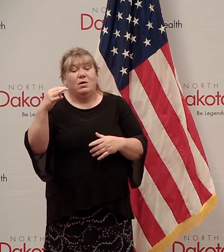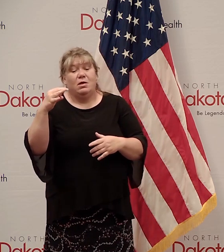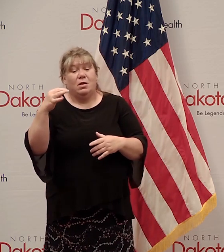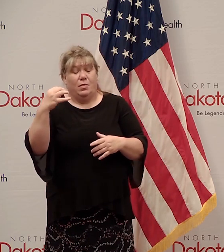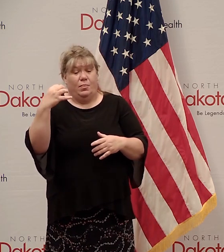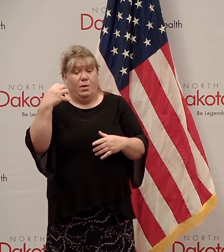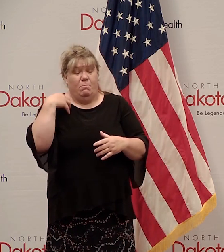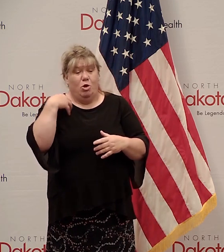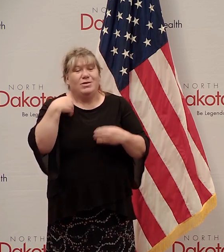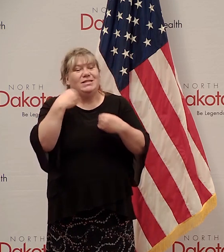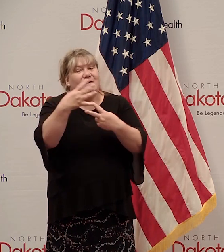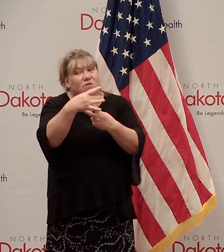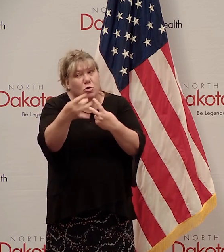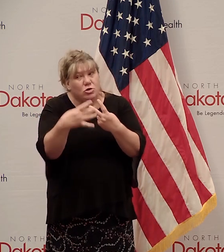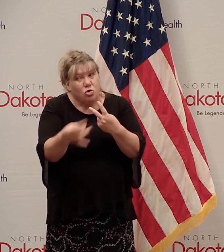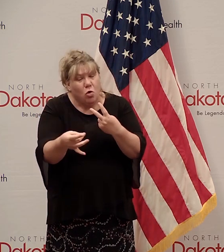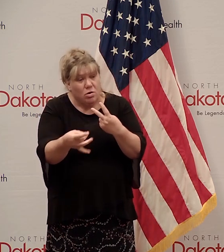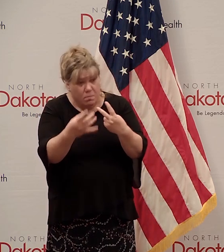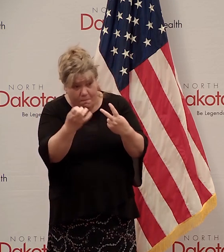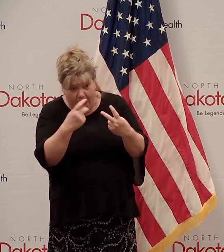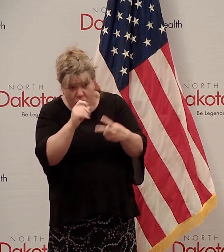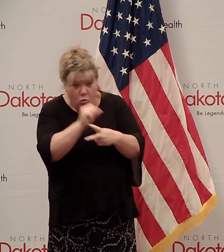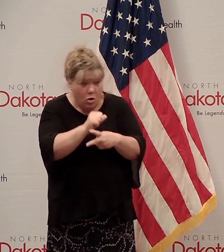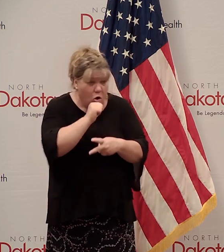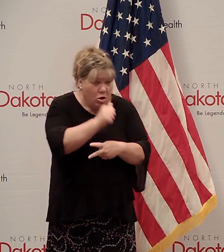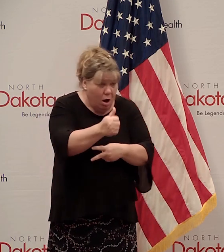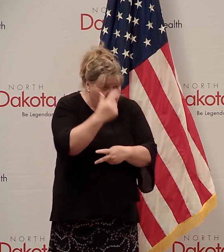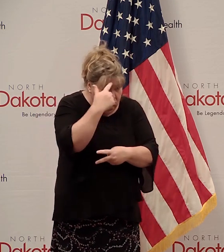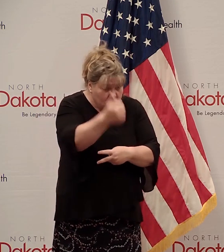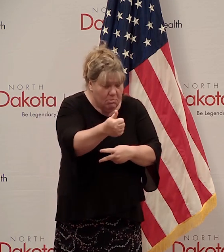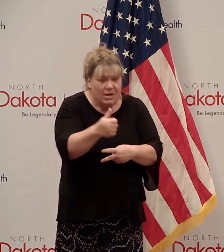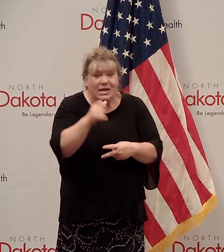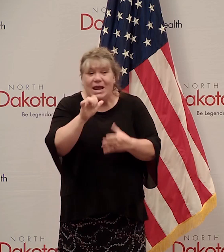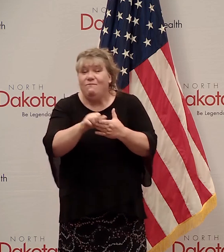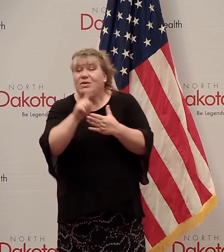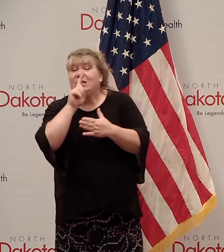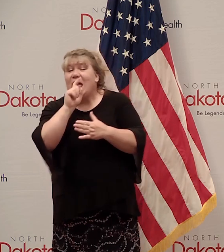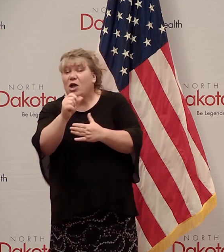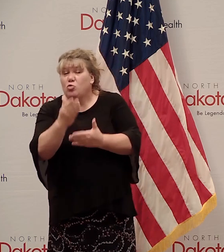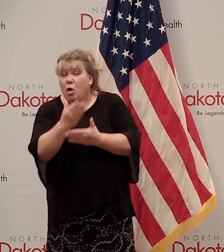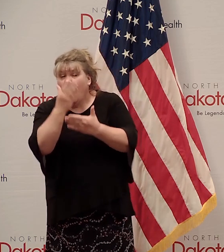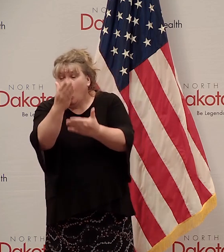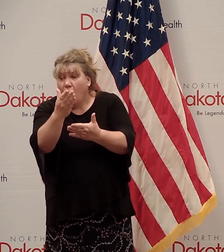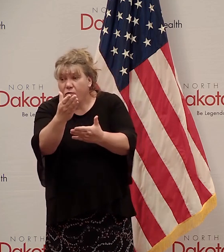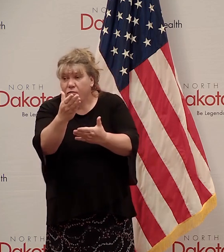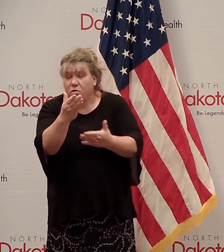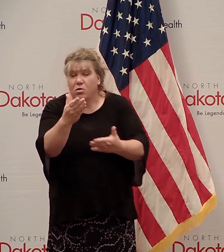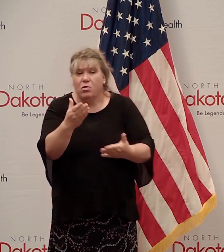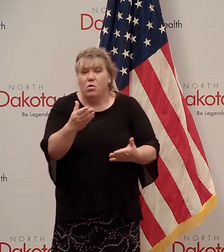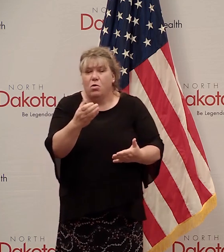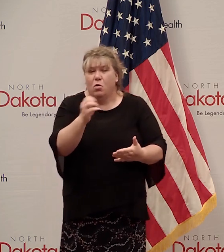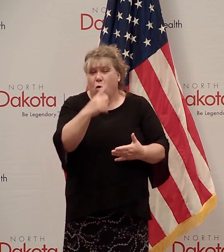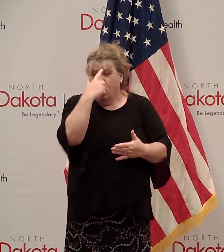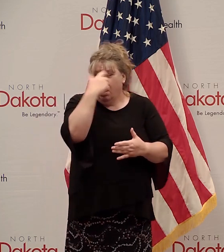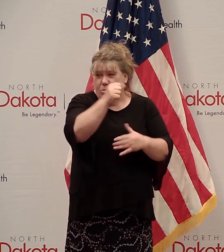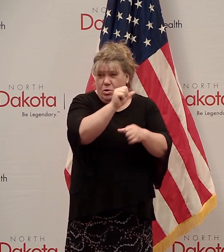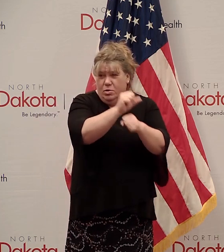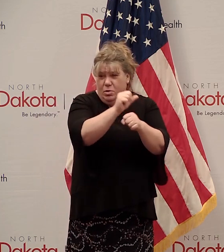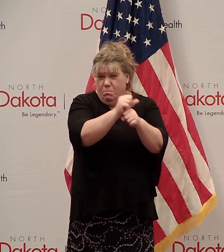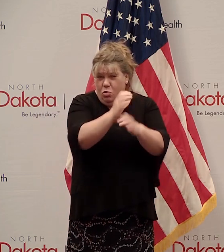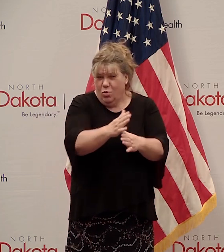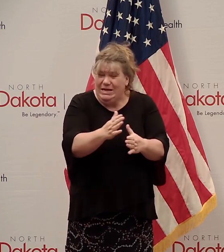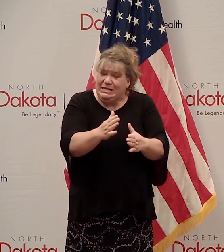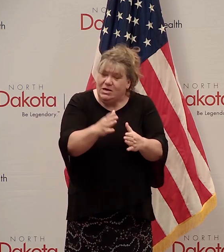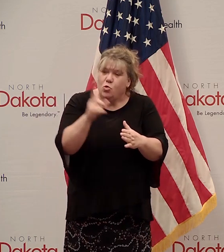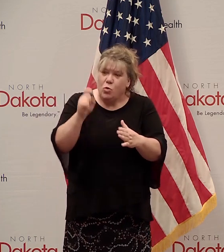choice on whether you come back or not. So I don't know if that would qualify as an actual offer to come back or not. That's where we'd have to get real clear on what it is.